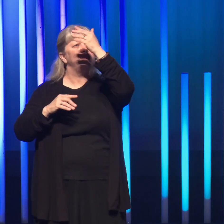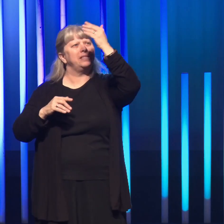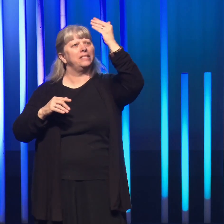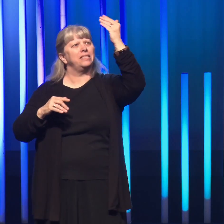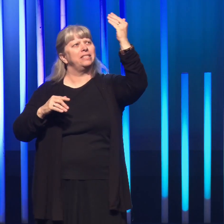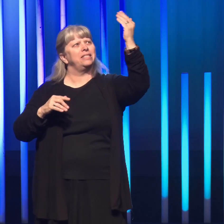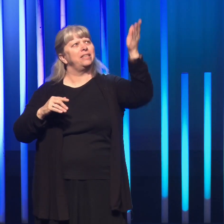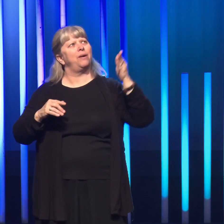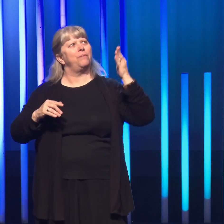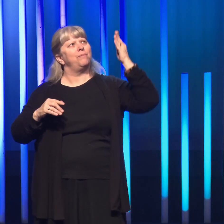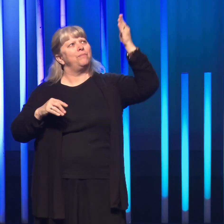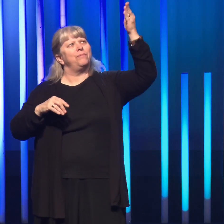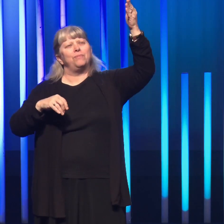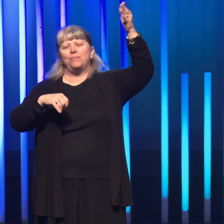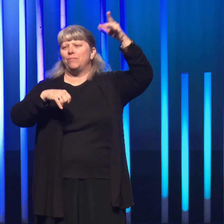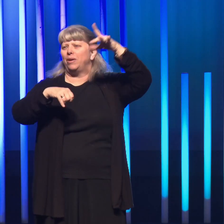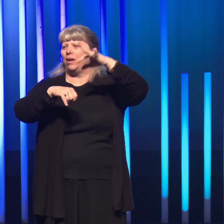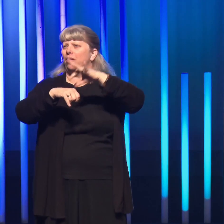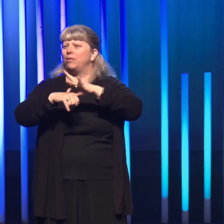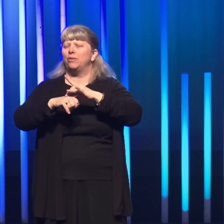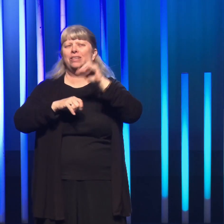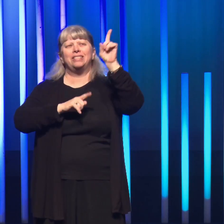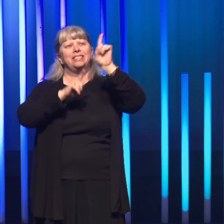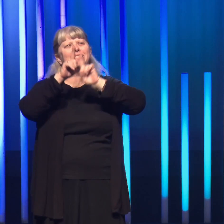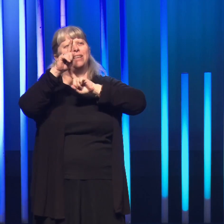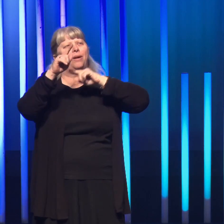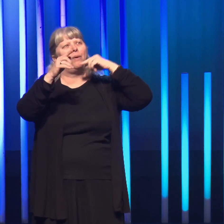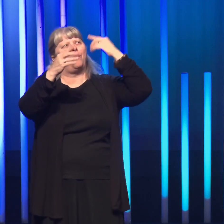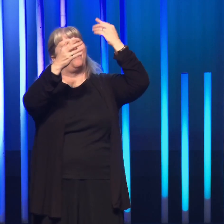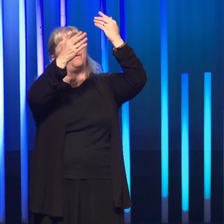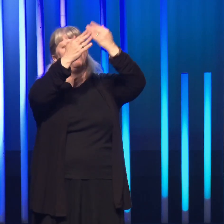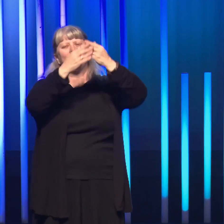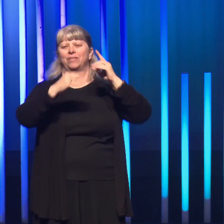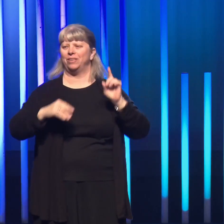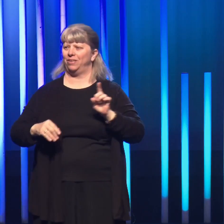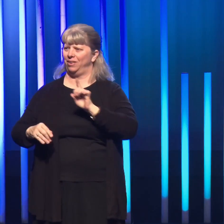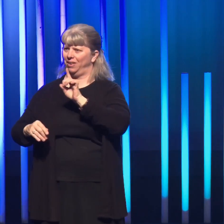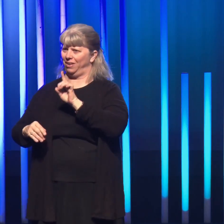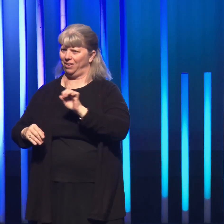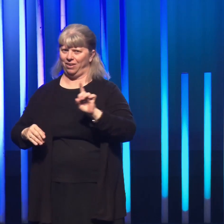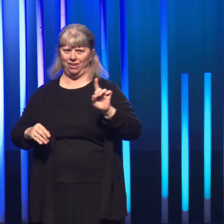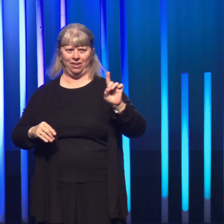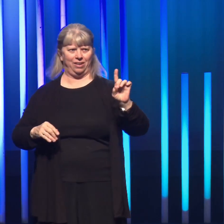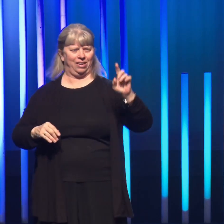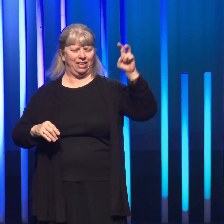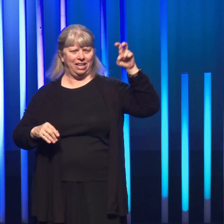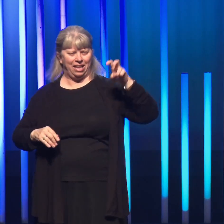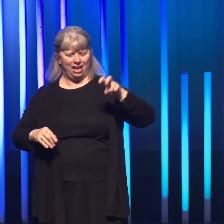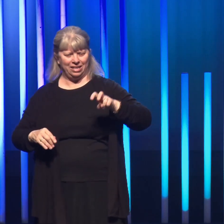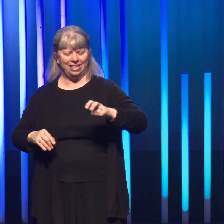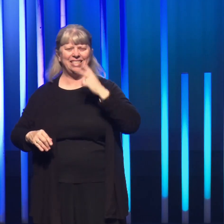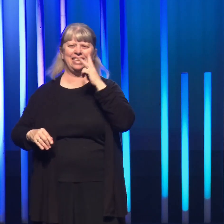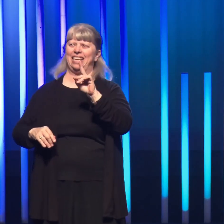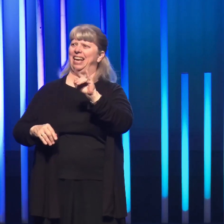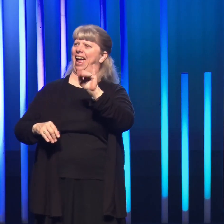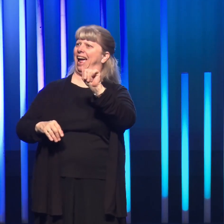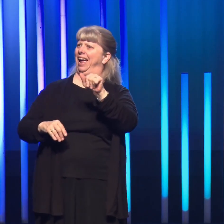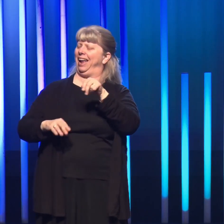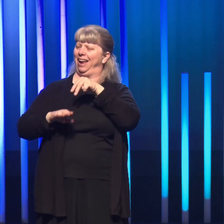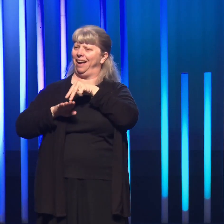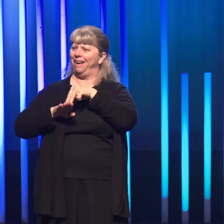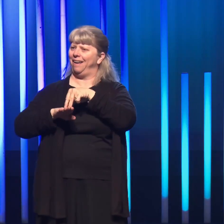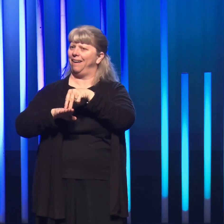past the earth, into the stars, and then I was walking on one of those flat escalators that you see at DIA, you know, and